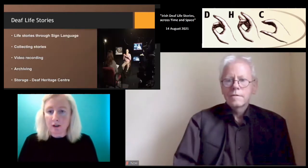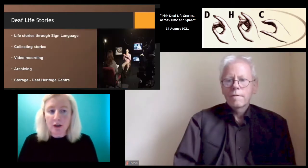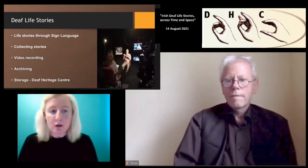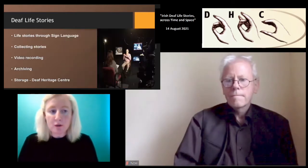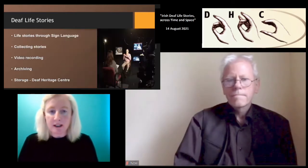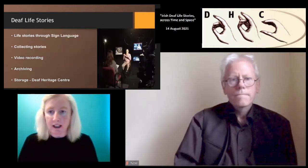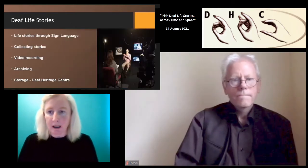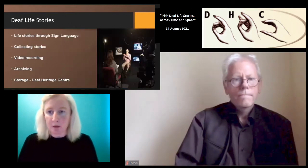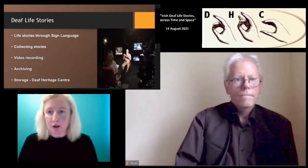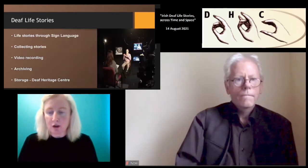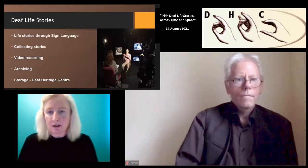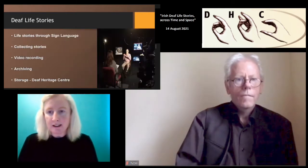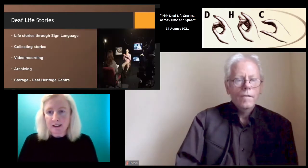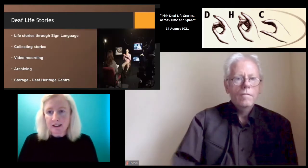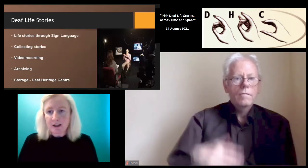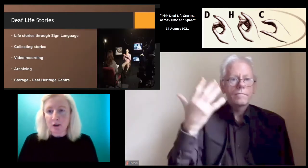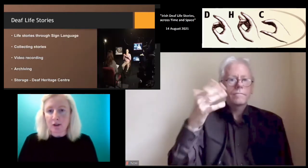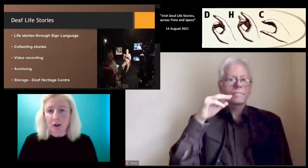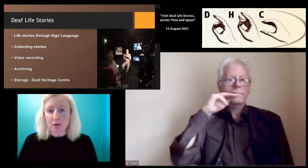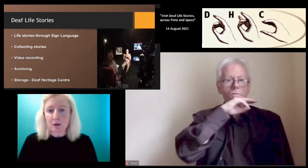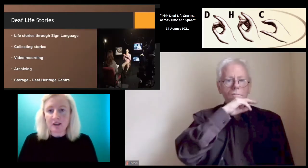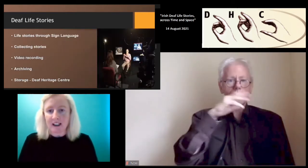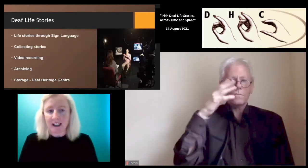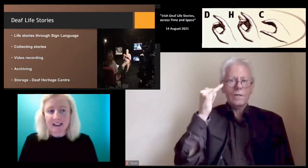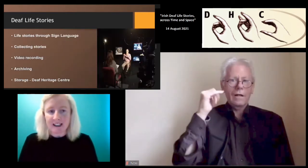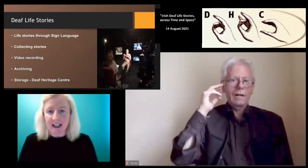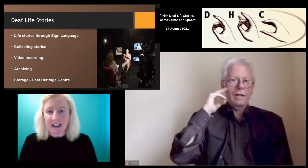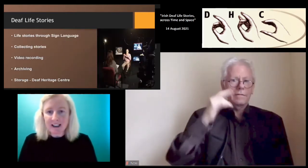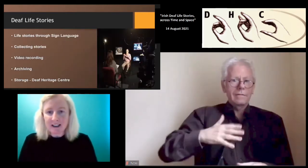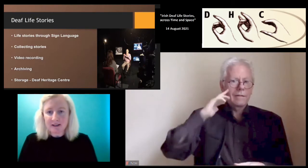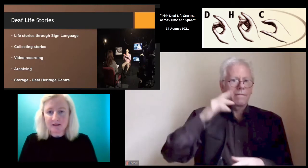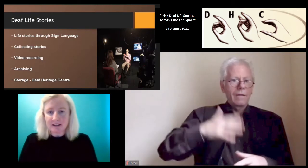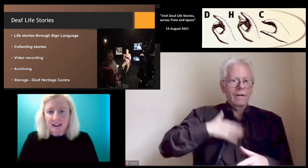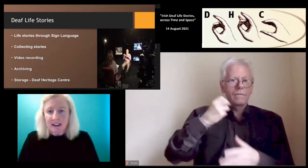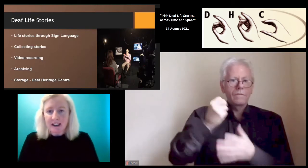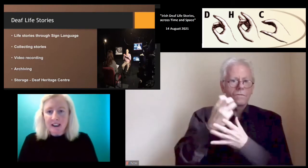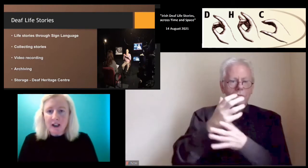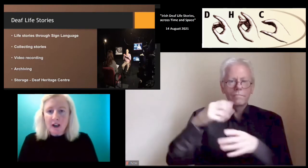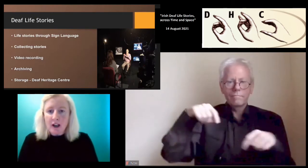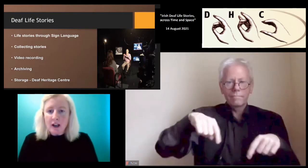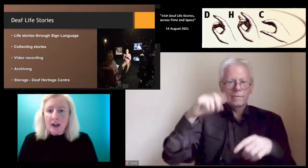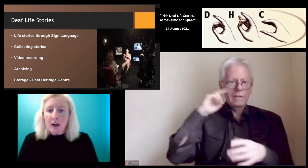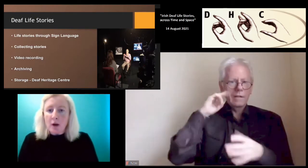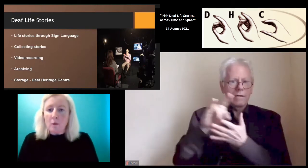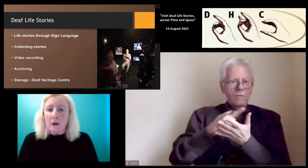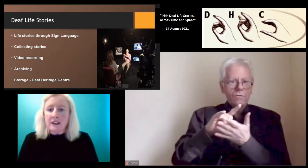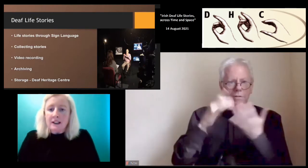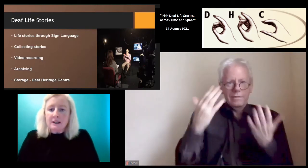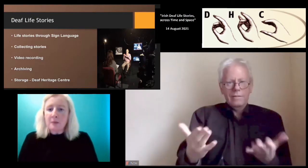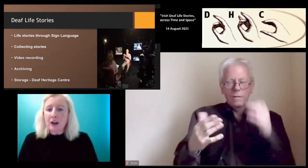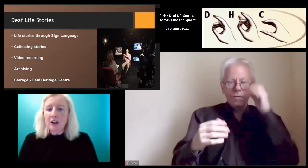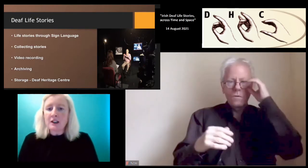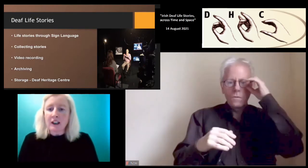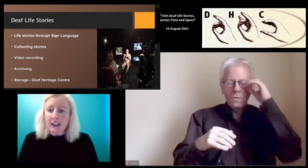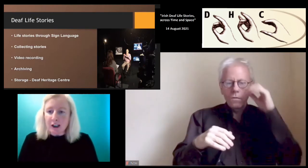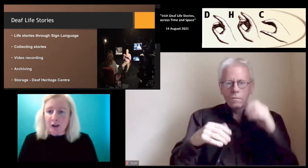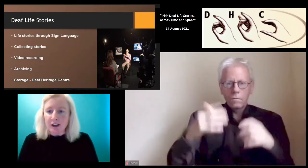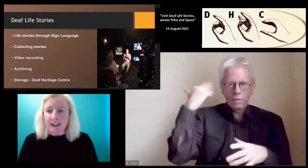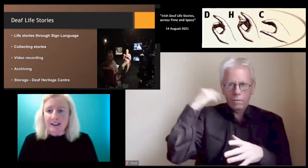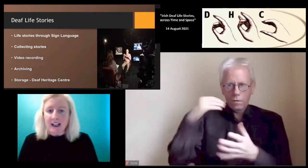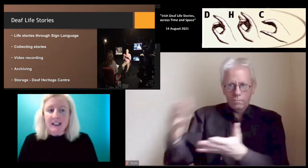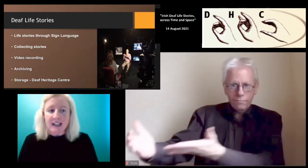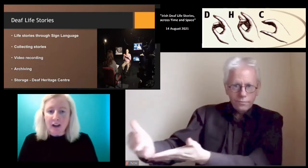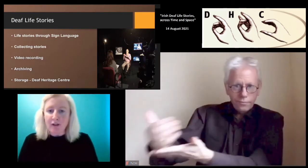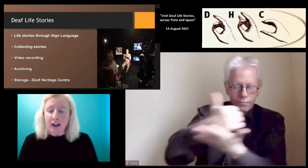become aware of through sign language. So, if we could move to the next slide. What is imperative